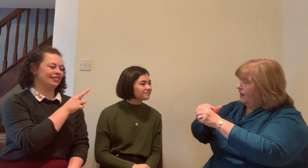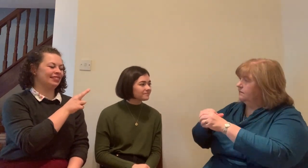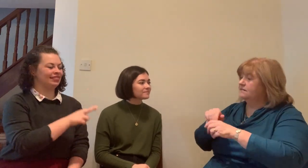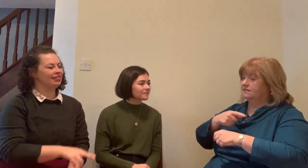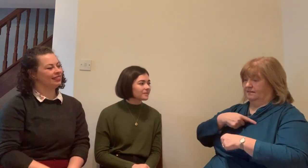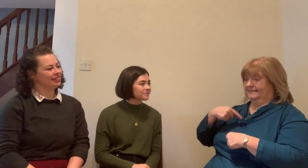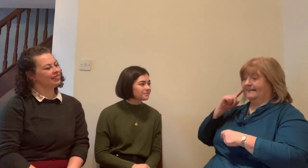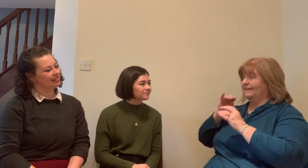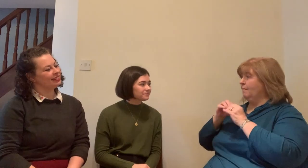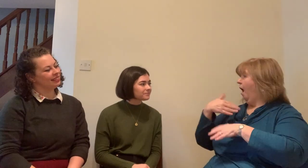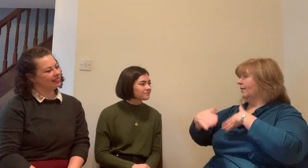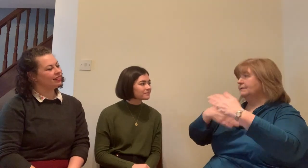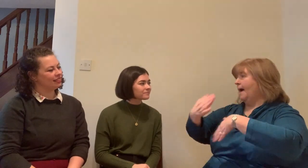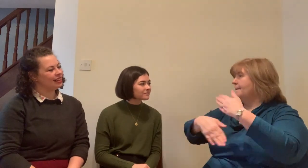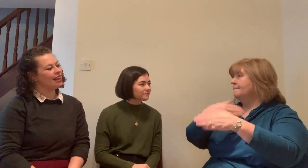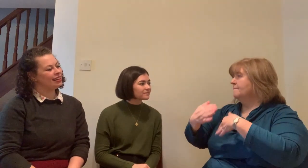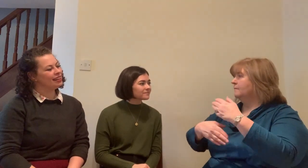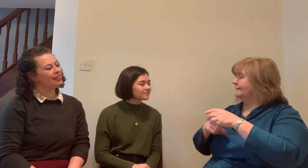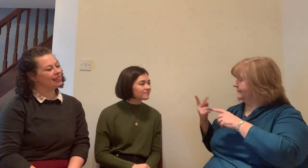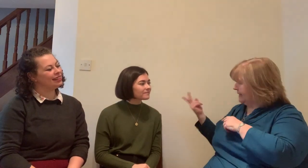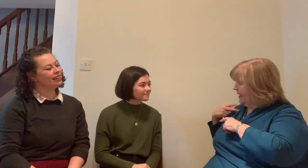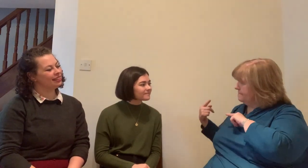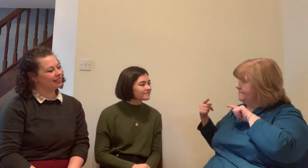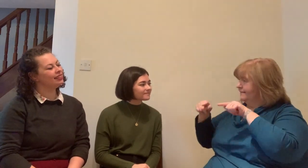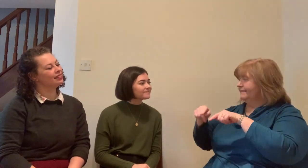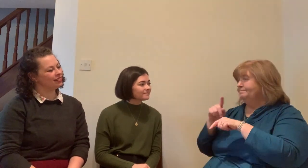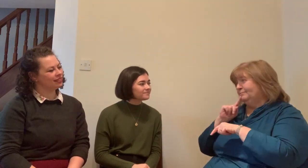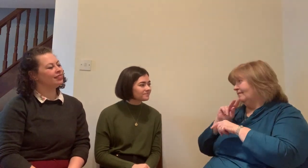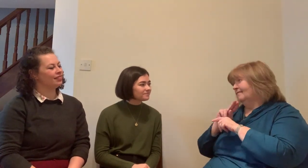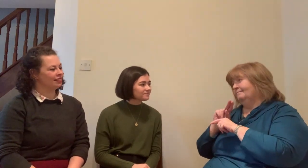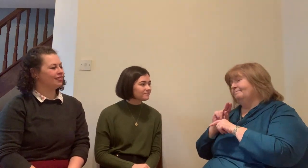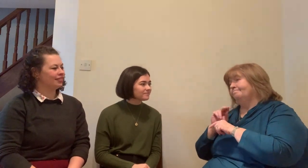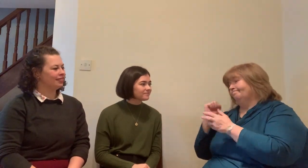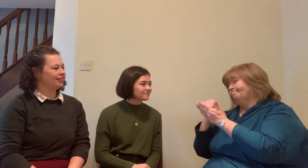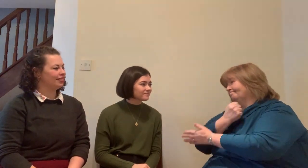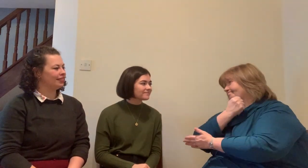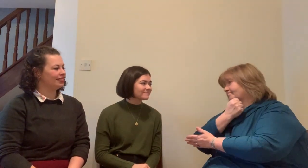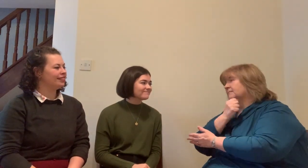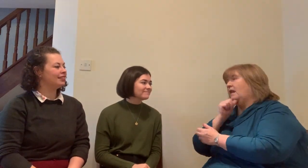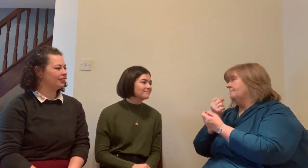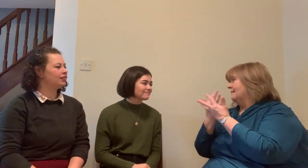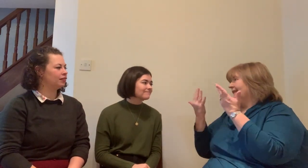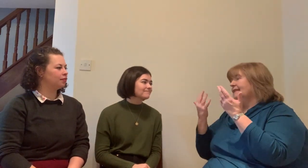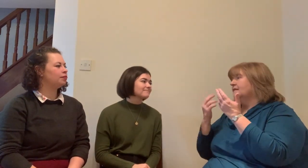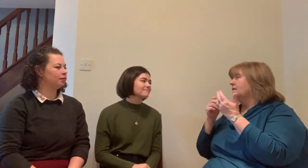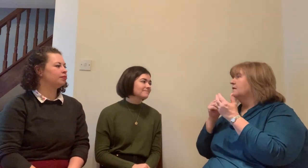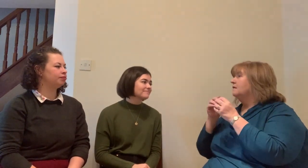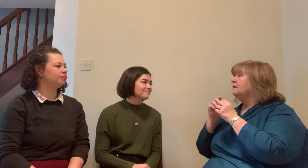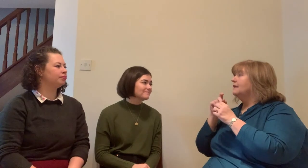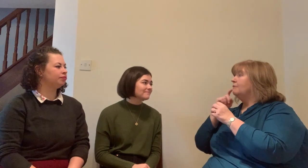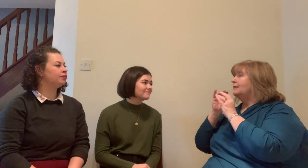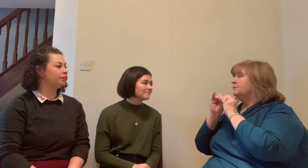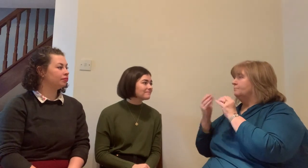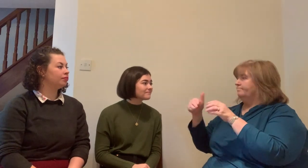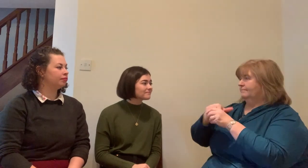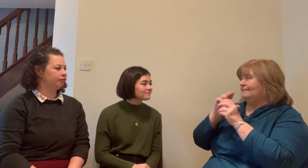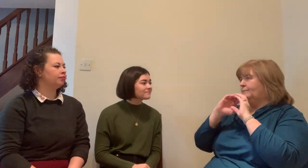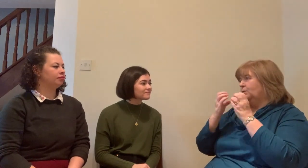depend on whether you're working in that situation as an interpreter or you're out you're having a coffee a chat with your mate you know you could still